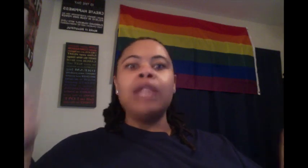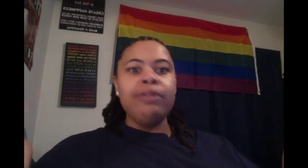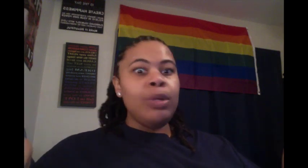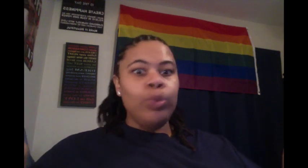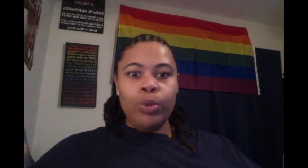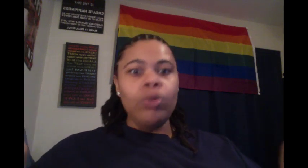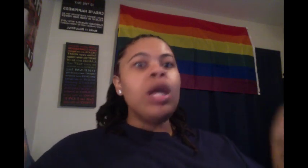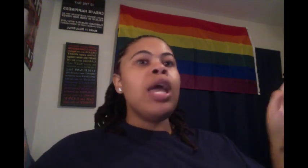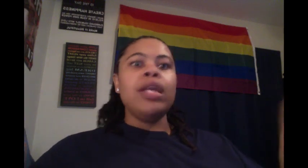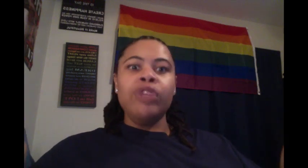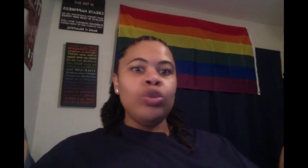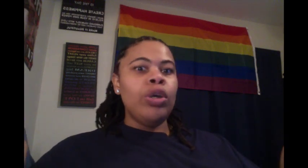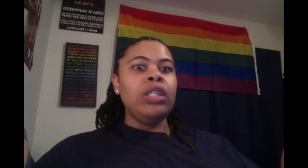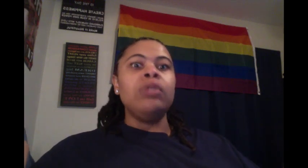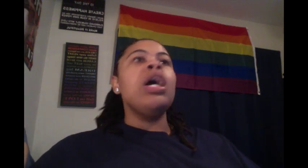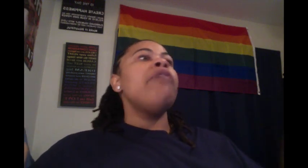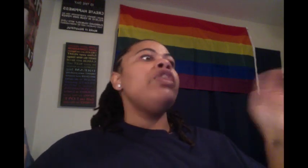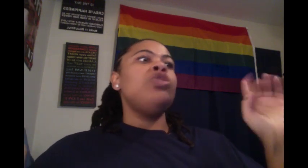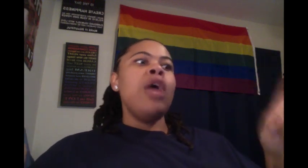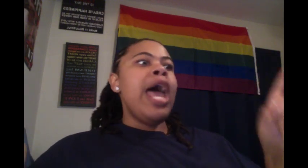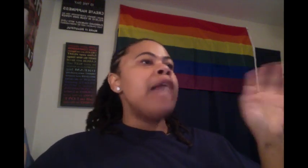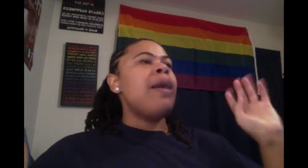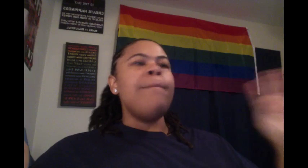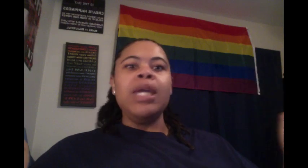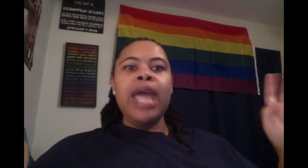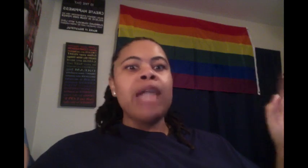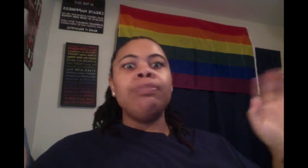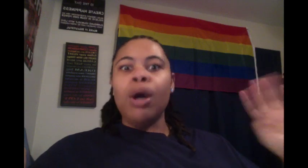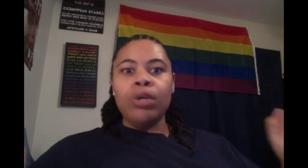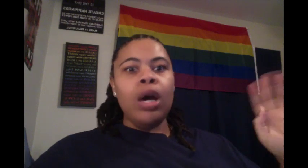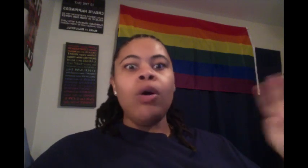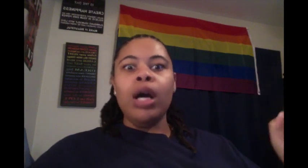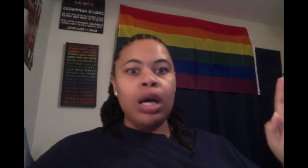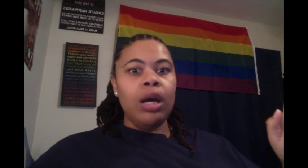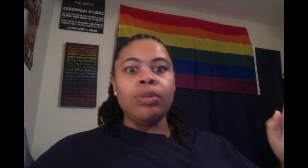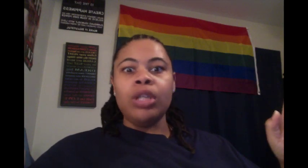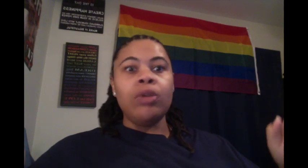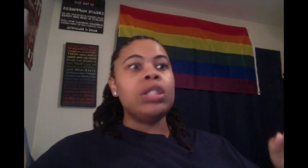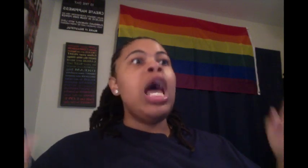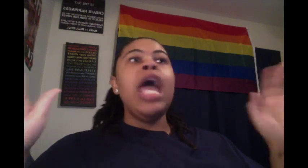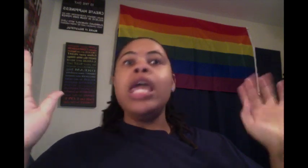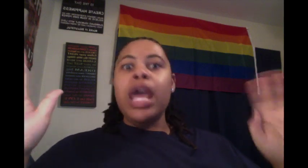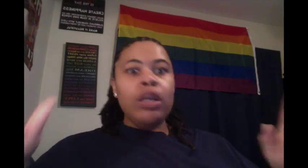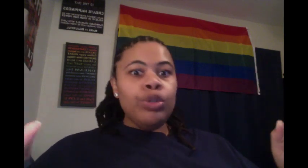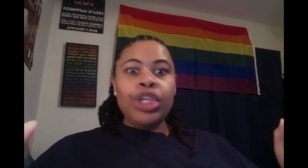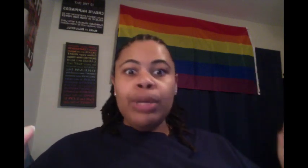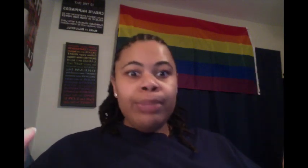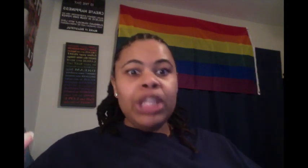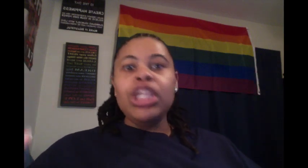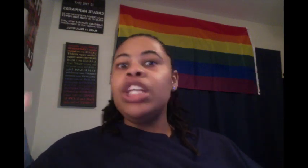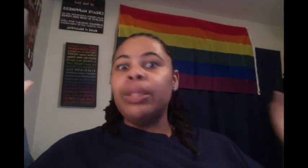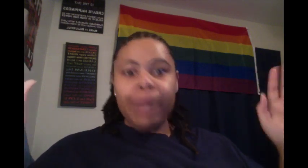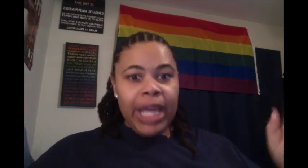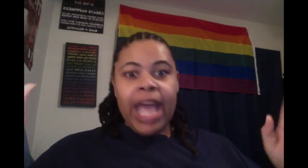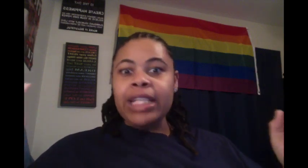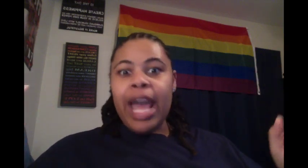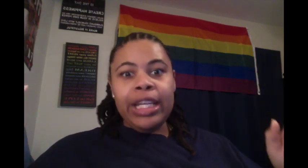never be rude as Victoria do. Victoria has a big ass boulder on her arm shoulders and ain't no chip bitch. It's a big ass goddamn